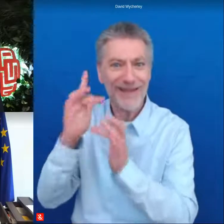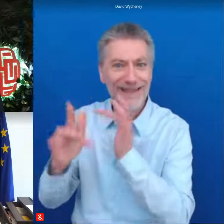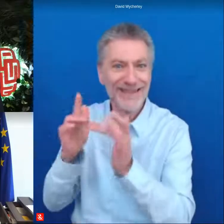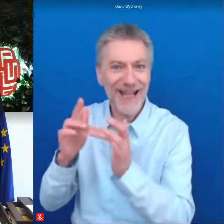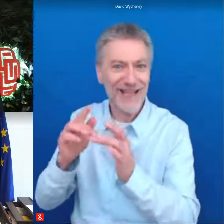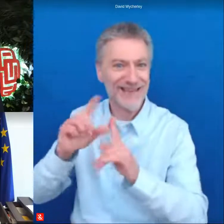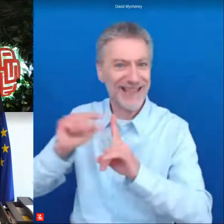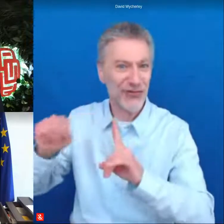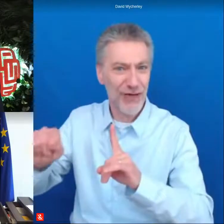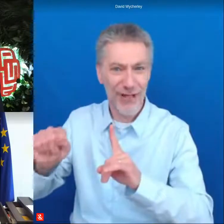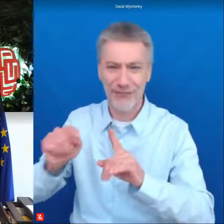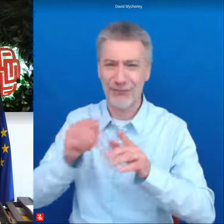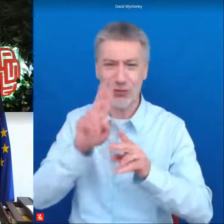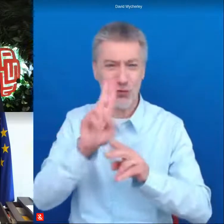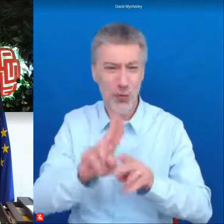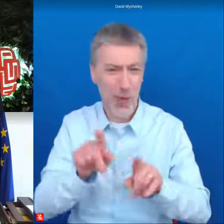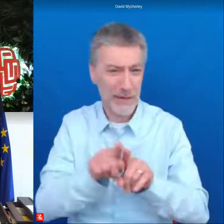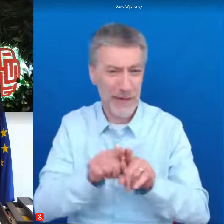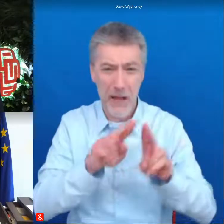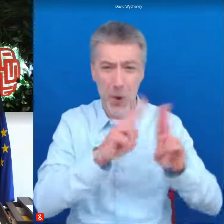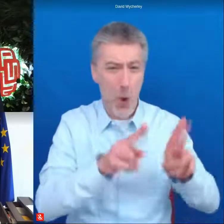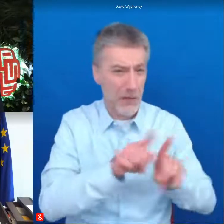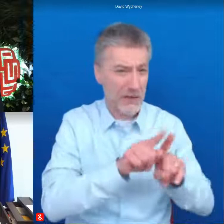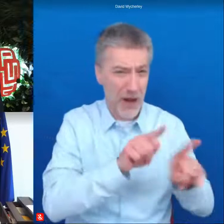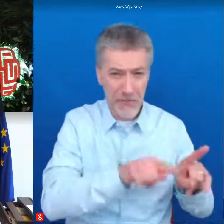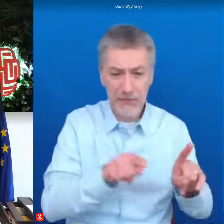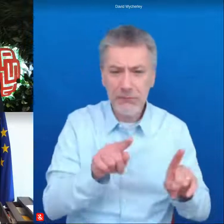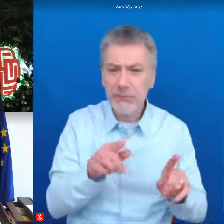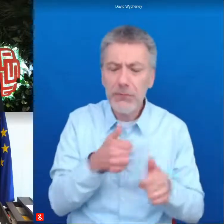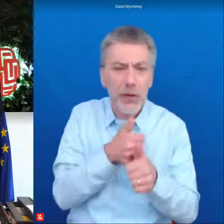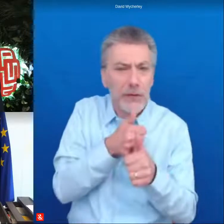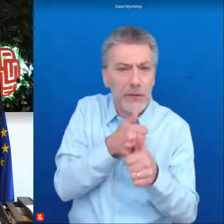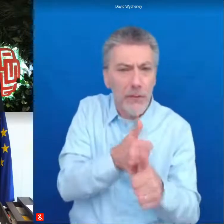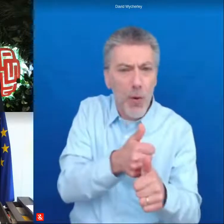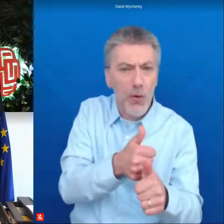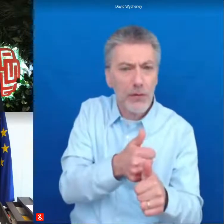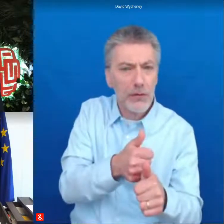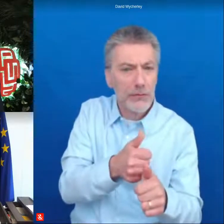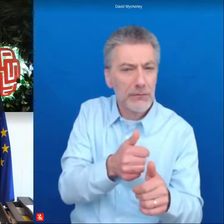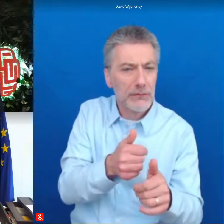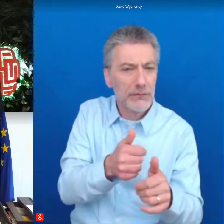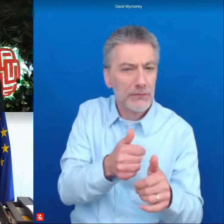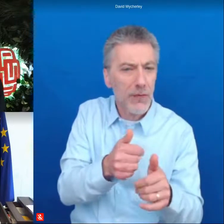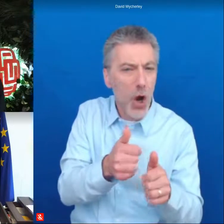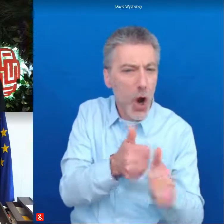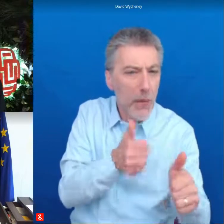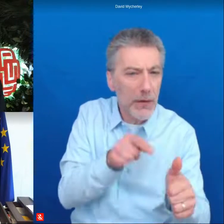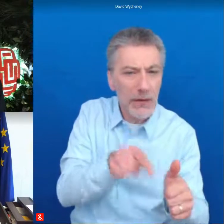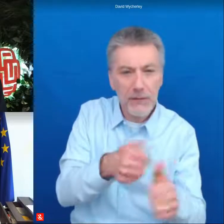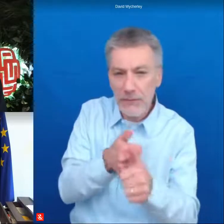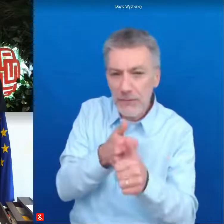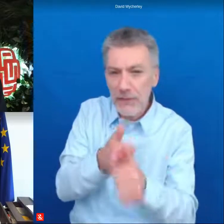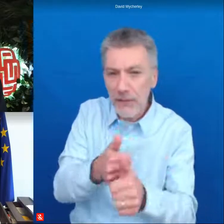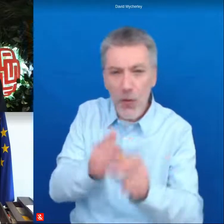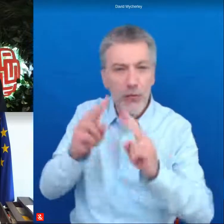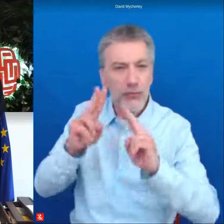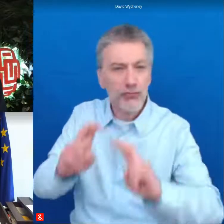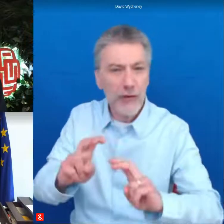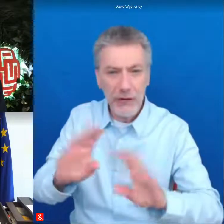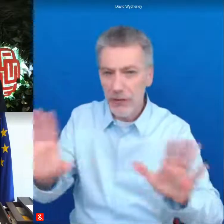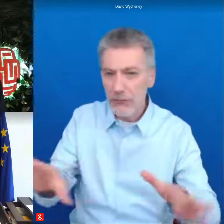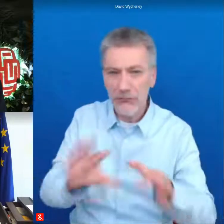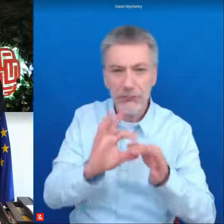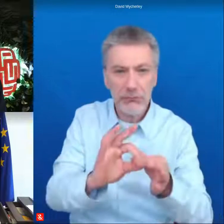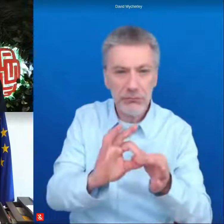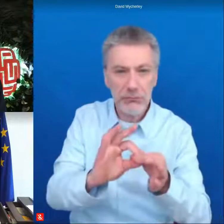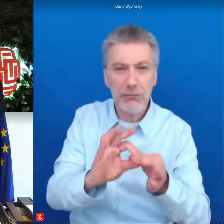innovative small and medium companies and give support to their collaborations with research institutions green transport